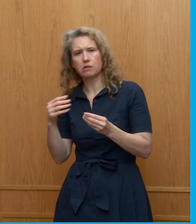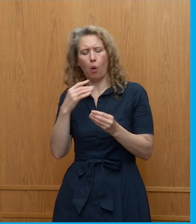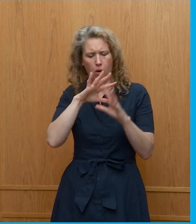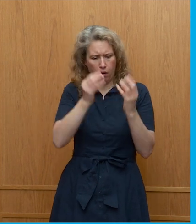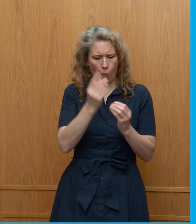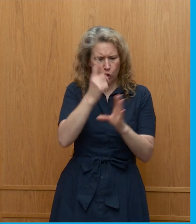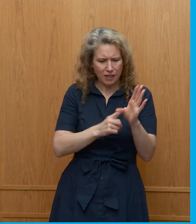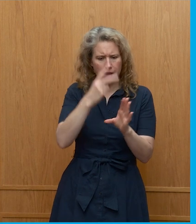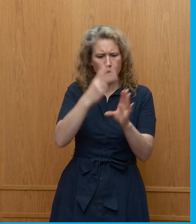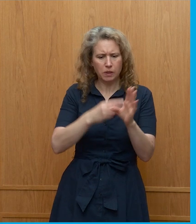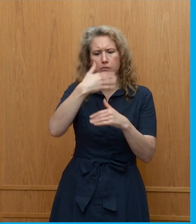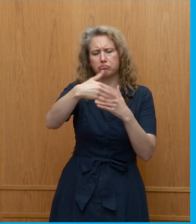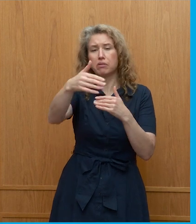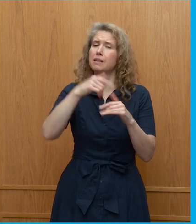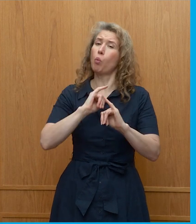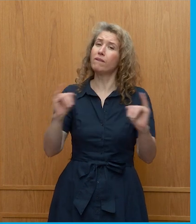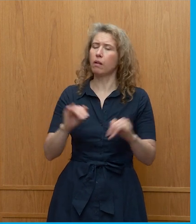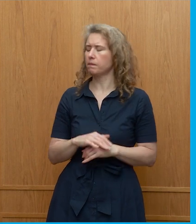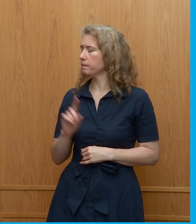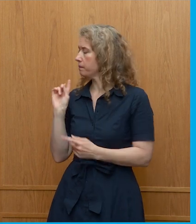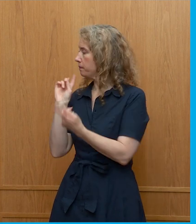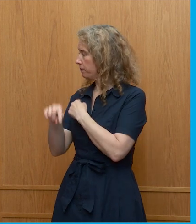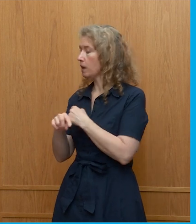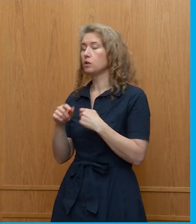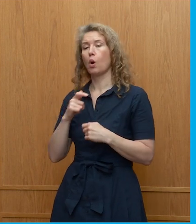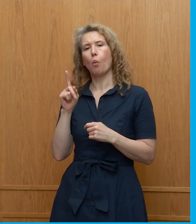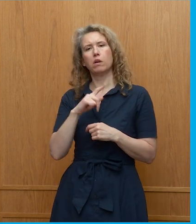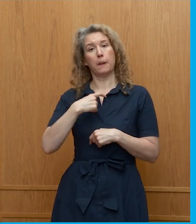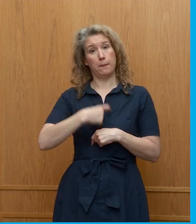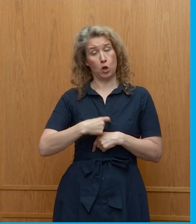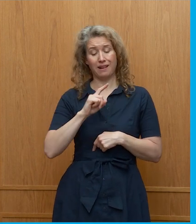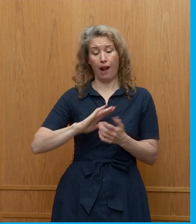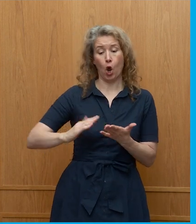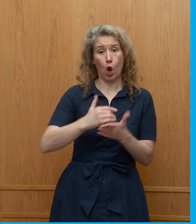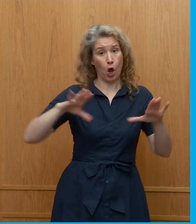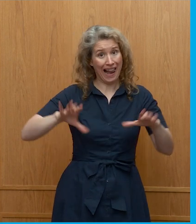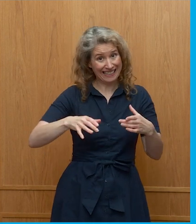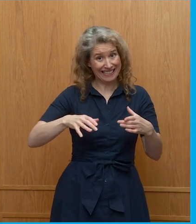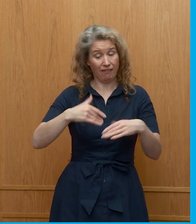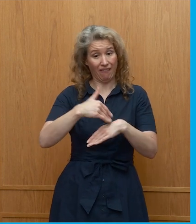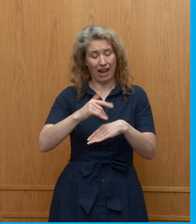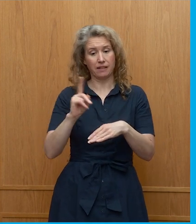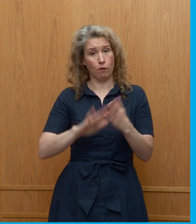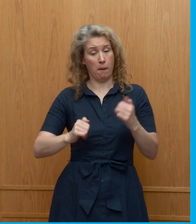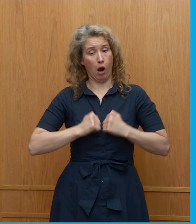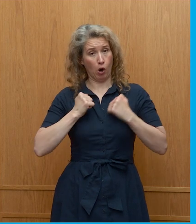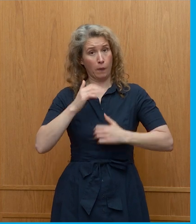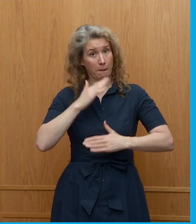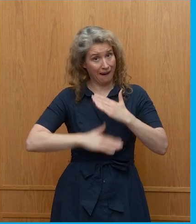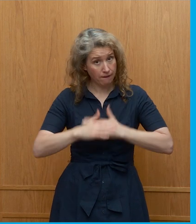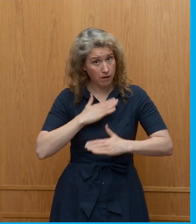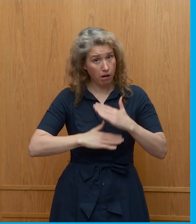and that's how bad it is. So the personal and collective effect of our own behaviour, our own activity,